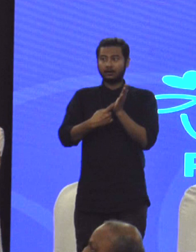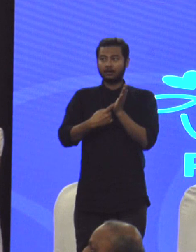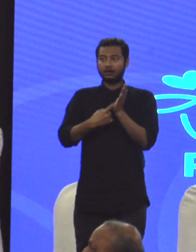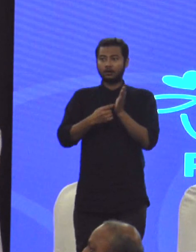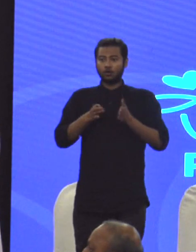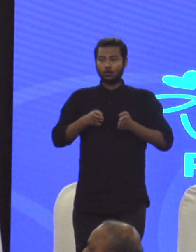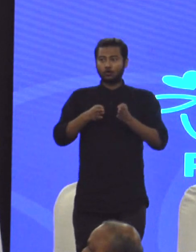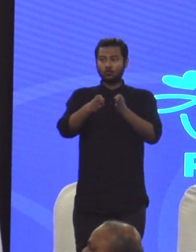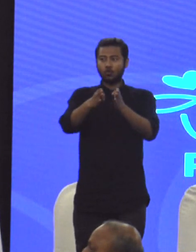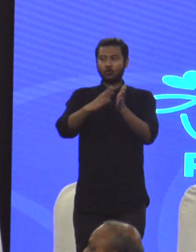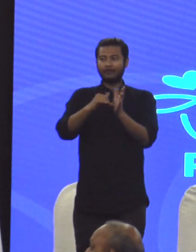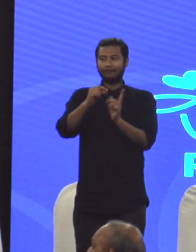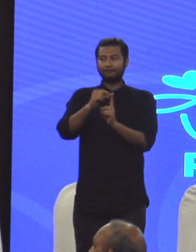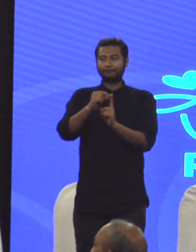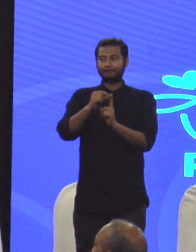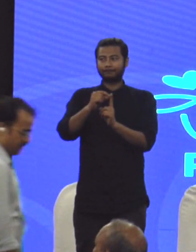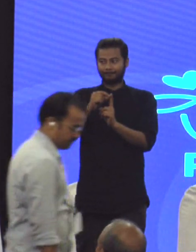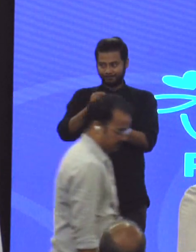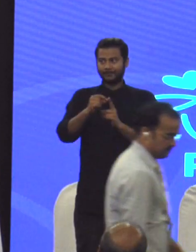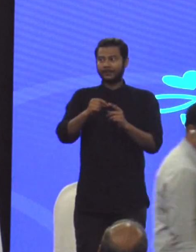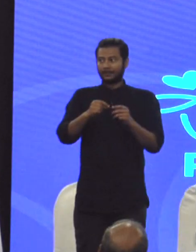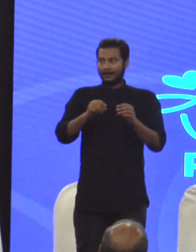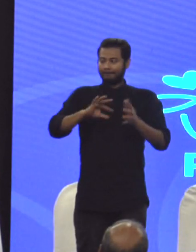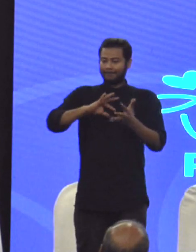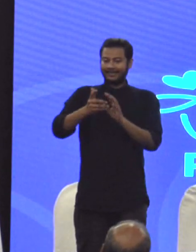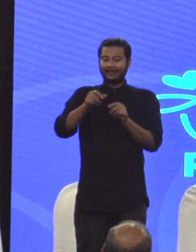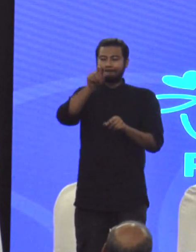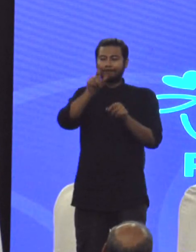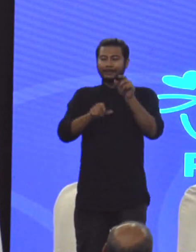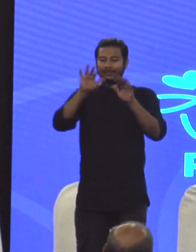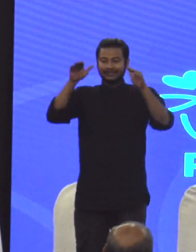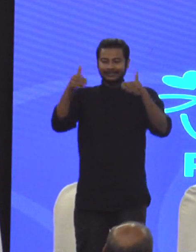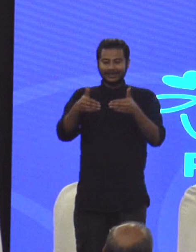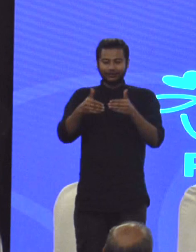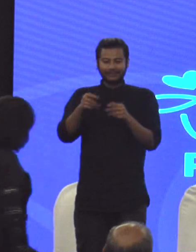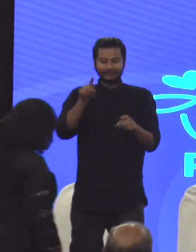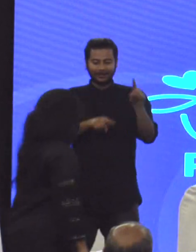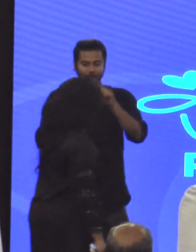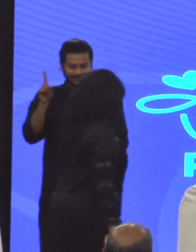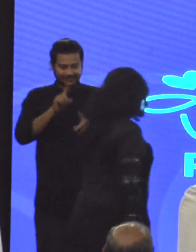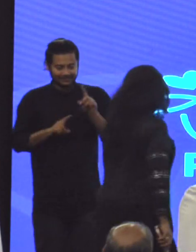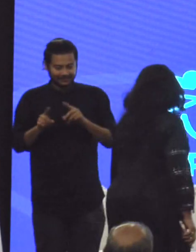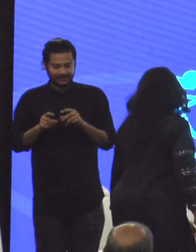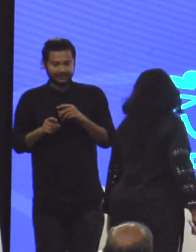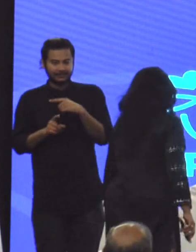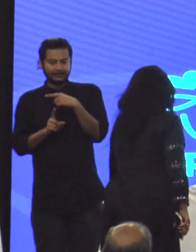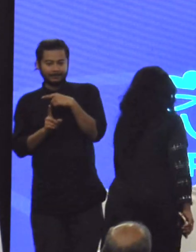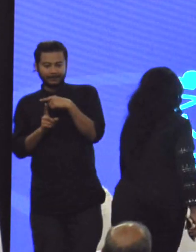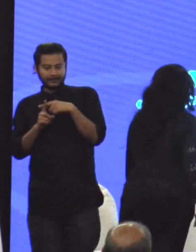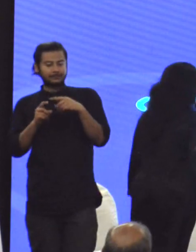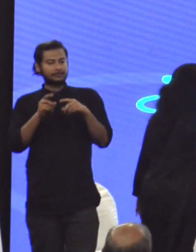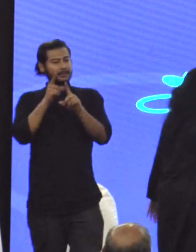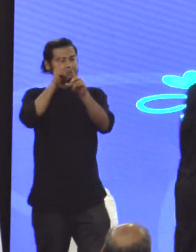company culture, defining people-centric strategies, operational priorities, aligned with organizational goals for delivery exhibits.